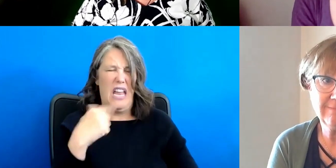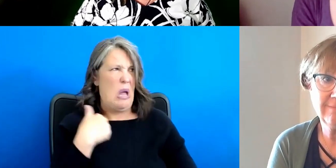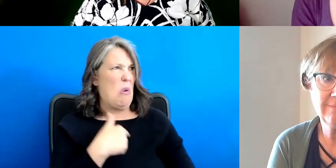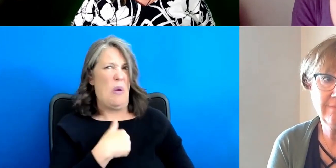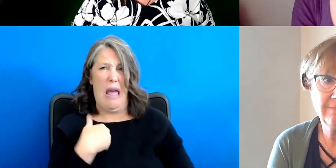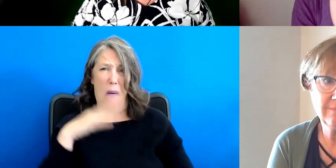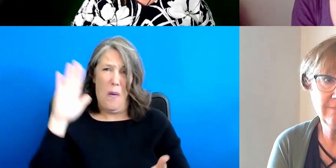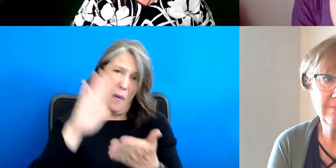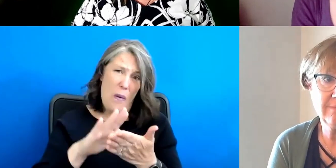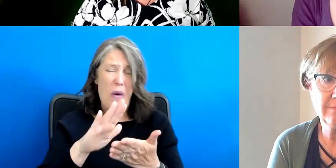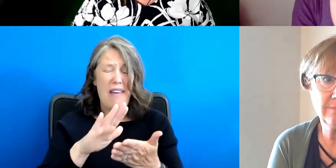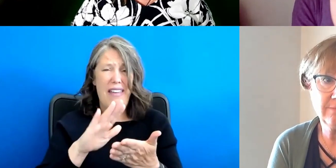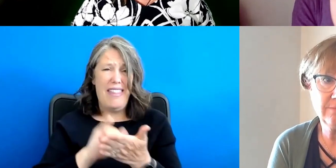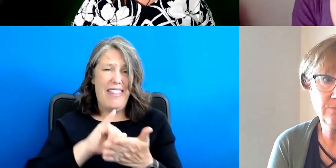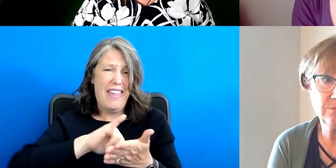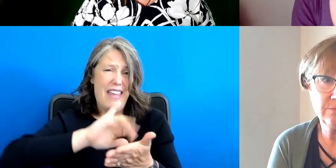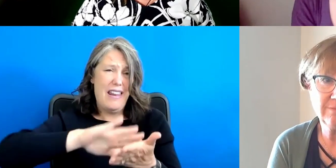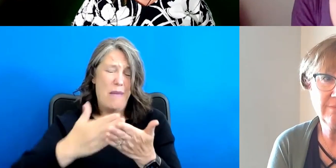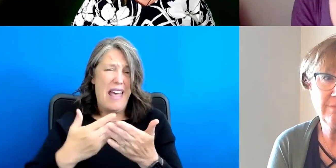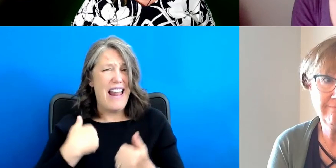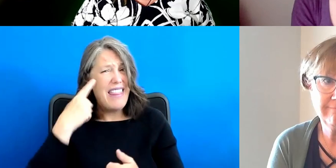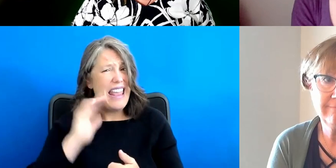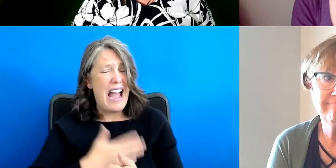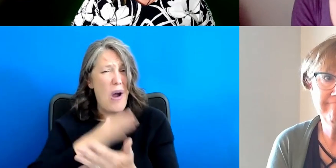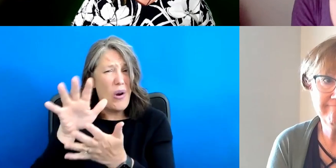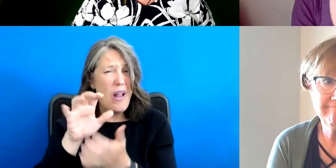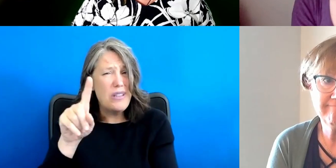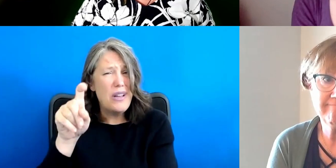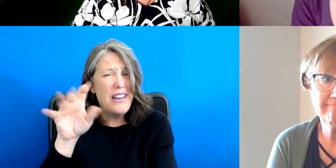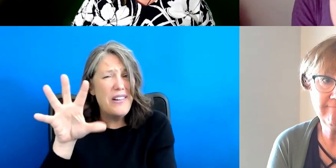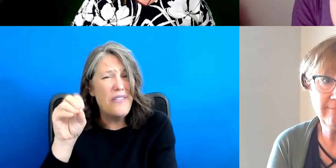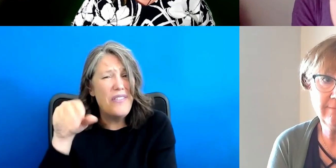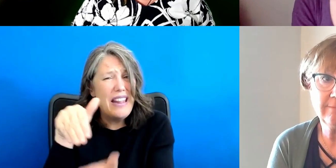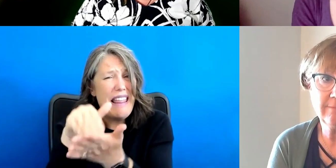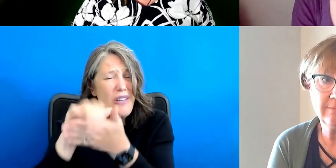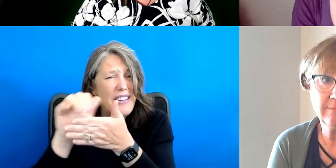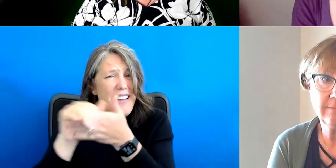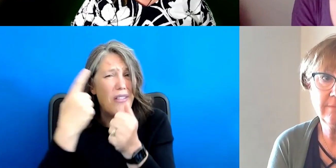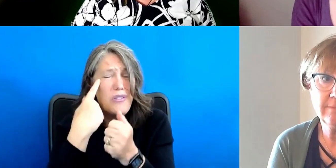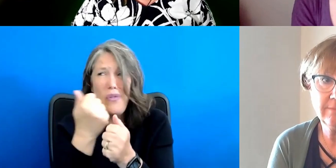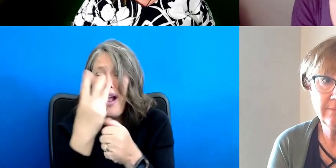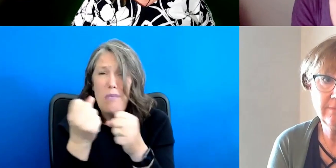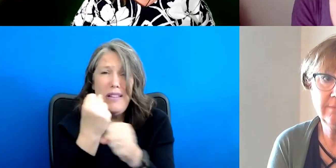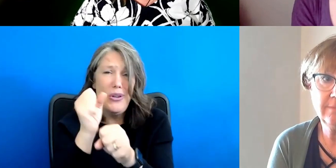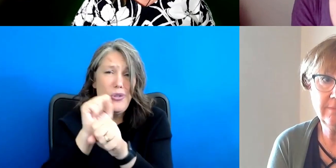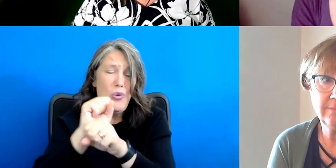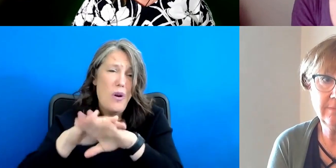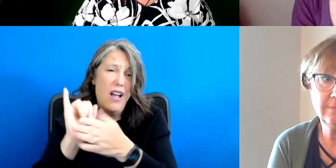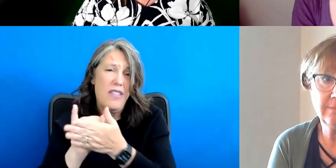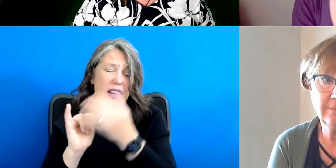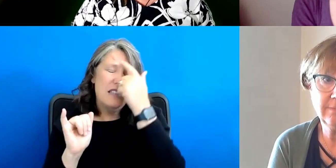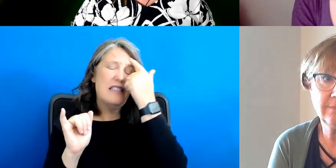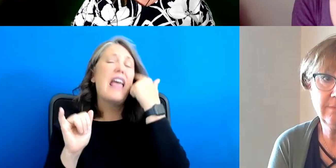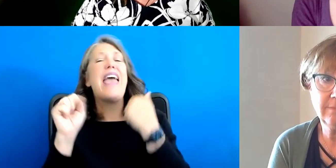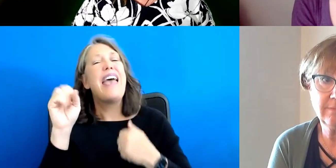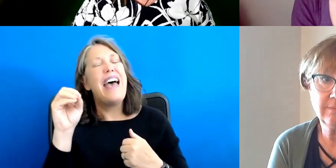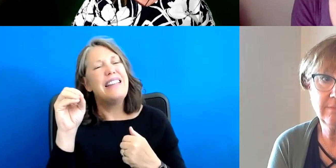Um, I think we had gotten a grant for 150,000 over a couple of years to work on this. Um, and